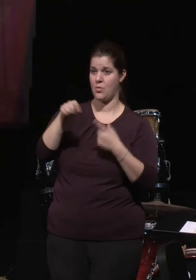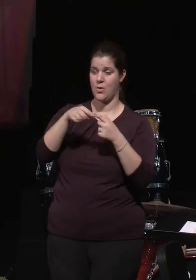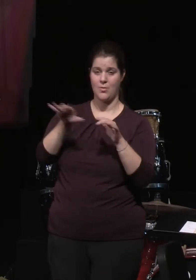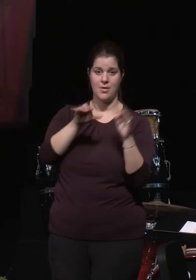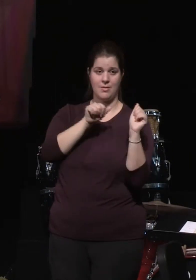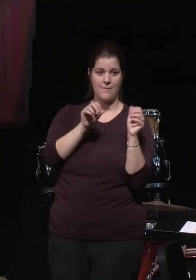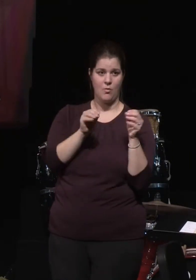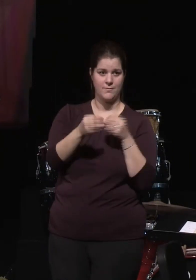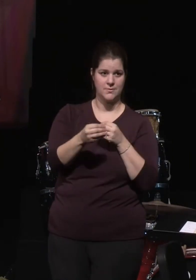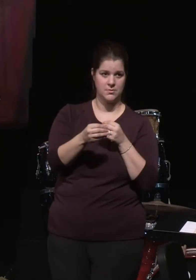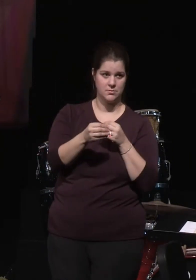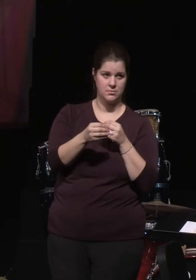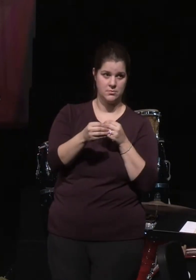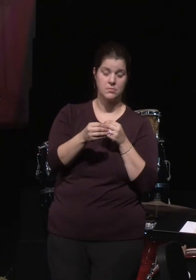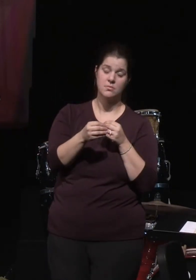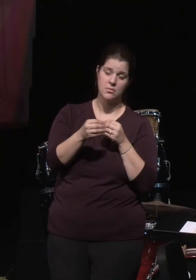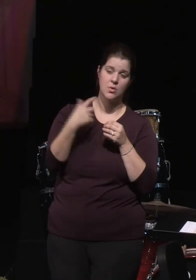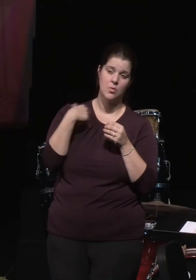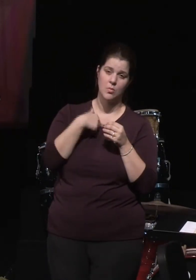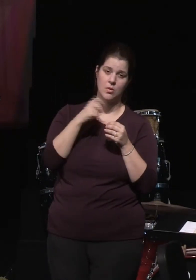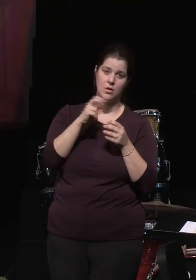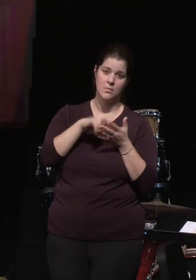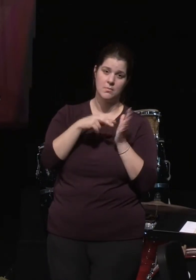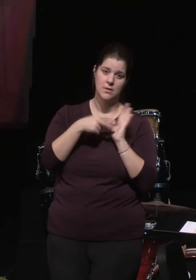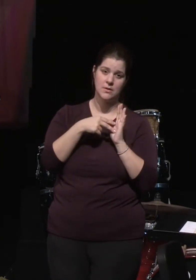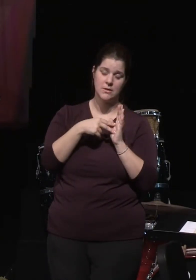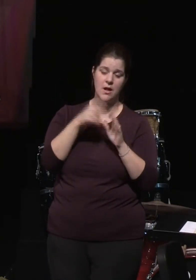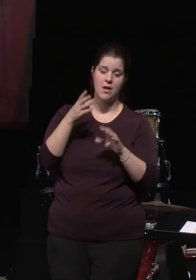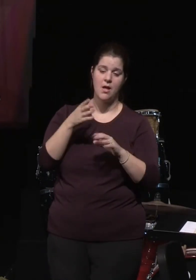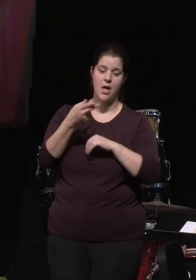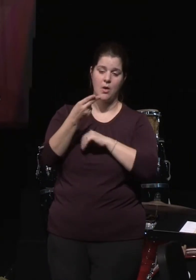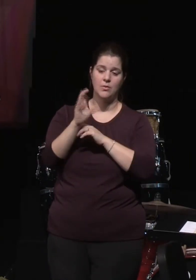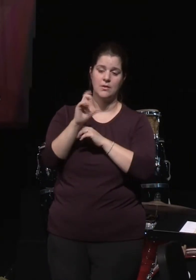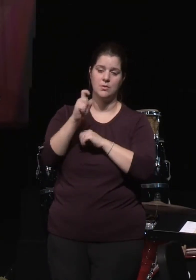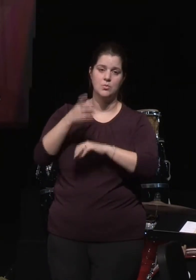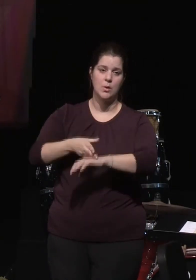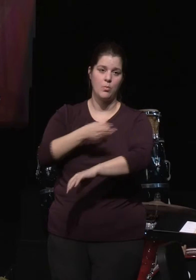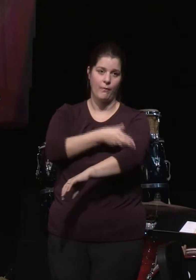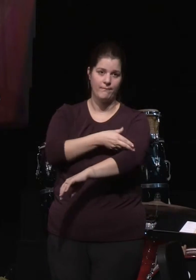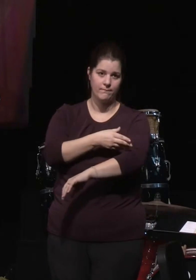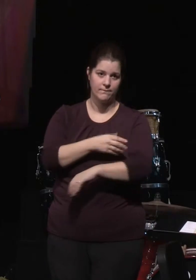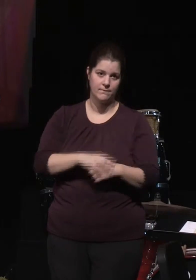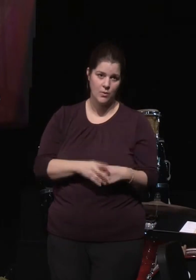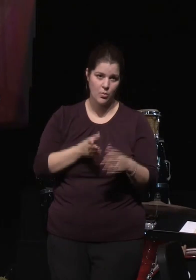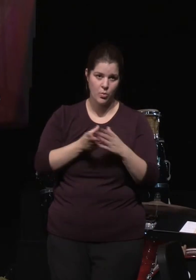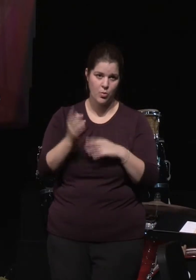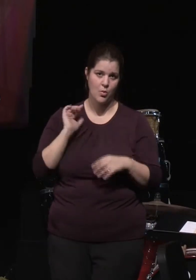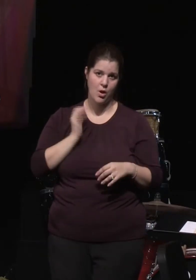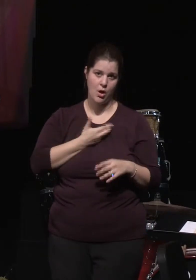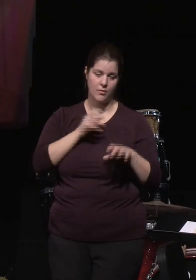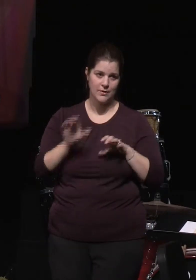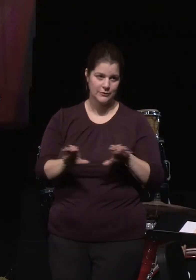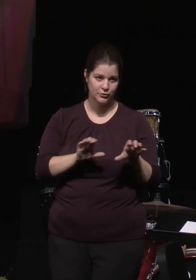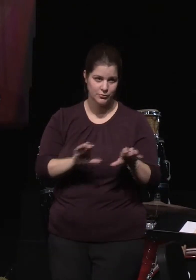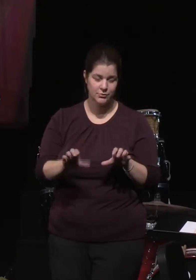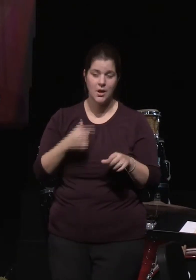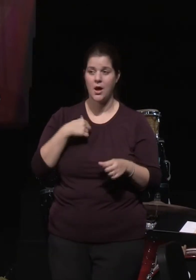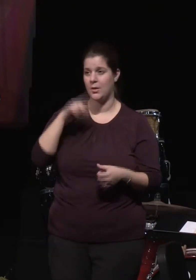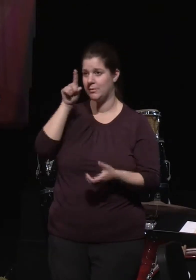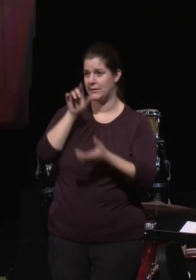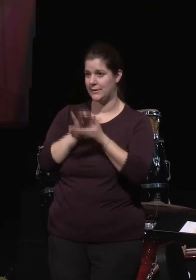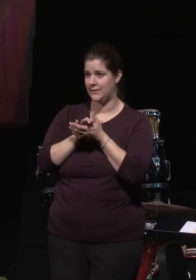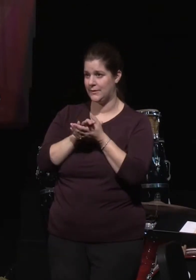And this task will take all of us working together. I believe that in this room